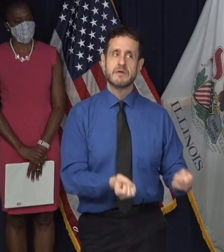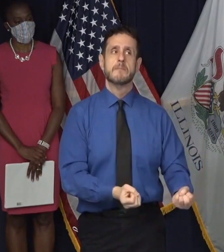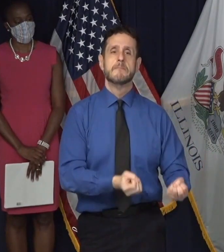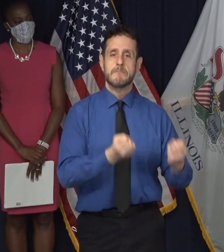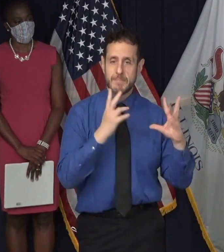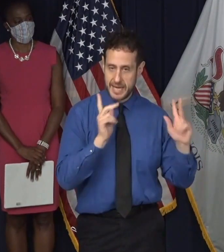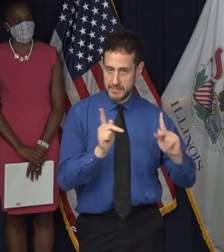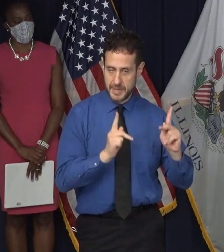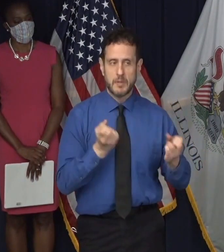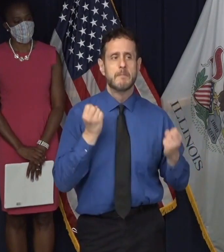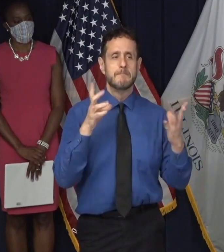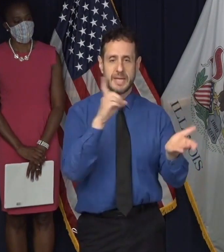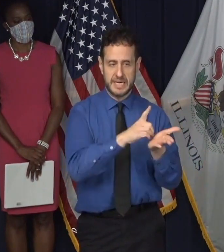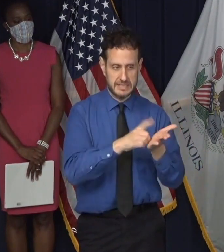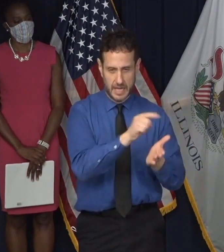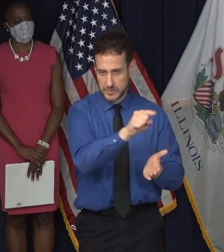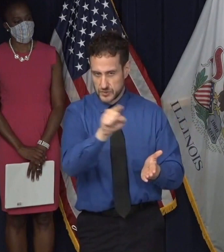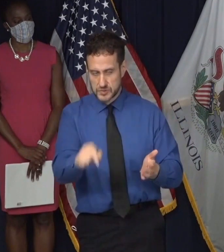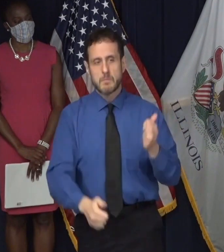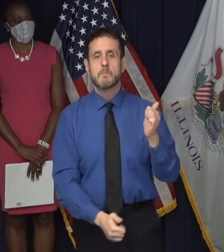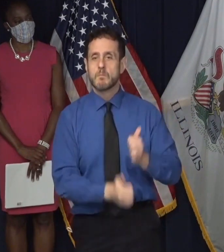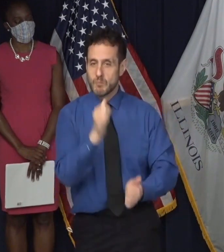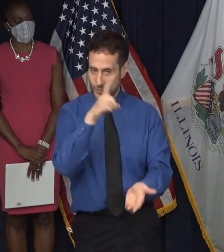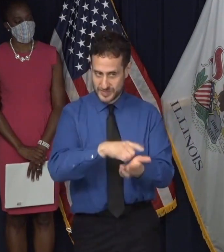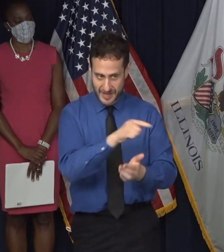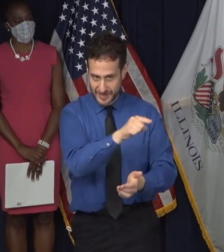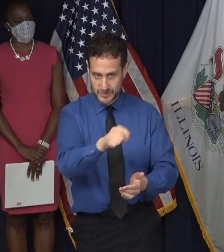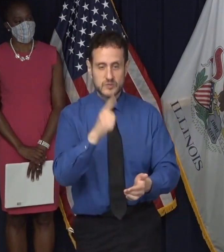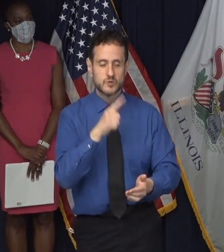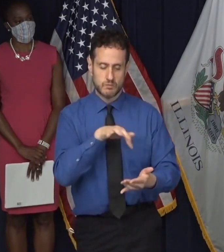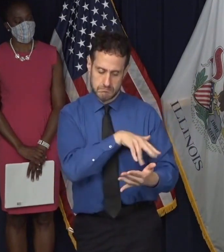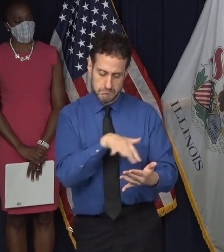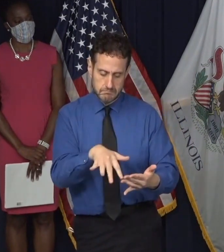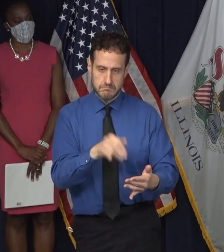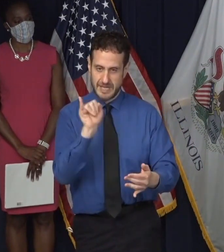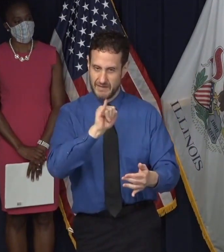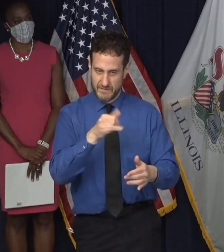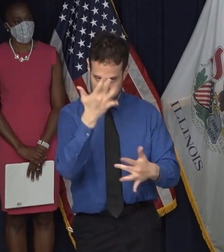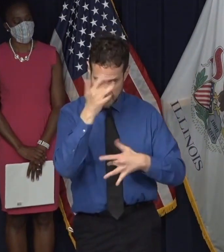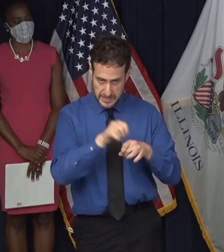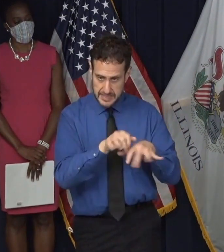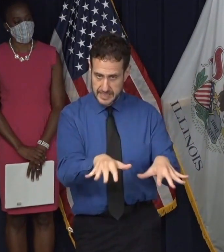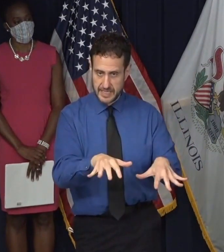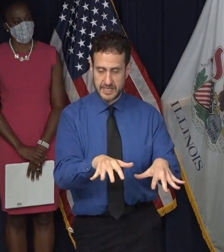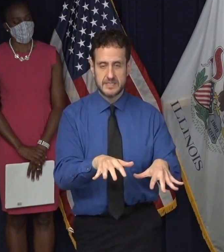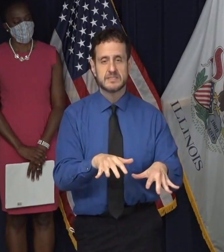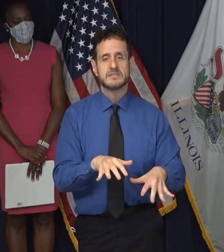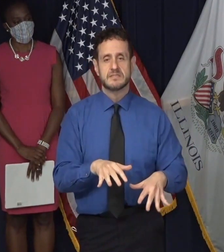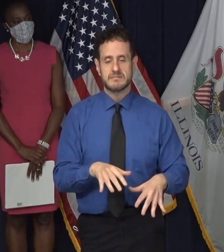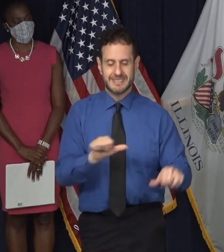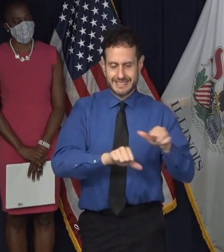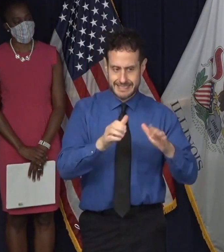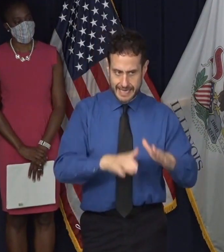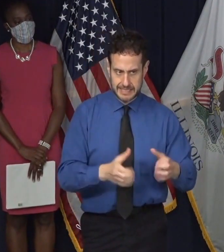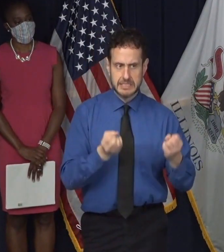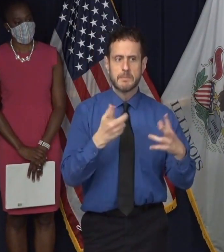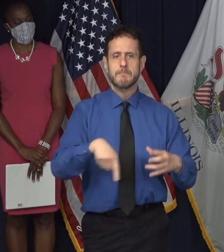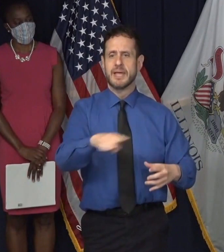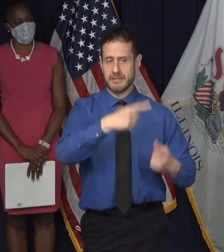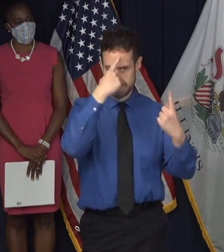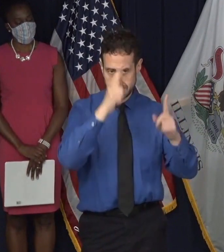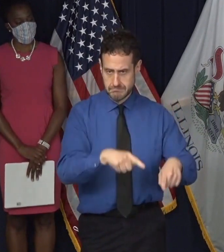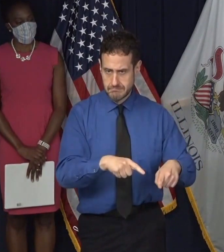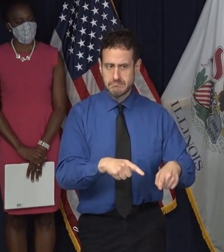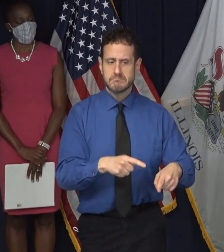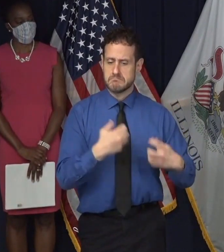the vast majority of infectious disease experts, epidemiologists, scientists, etc. who are deeply concerned,